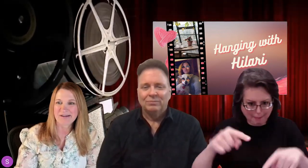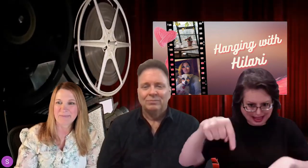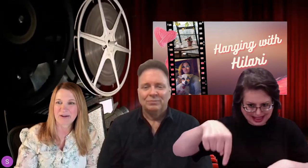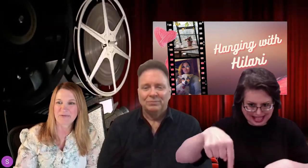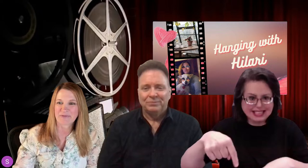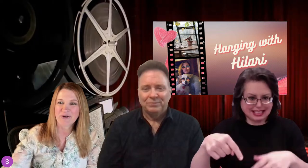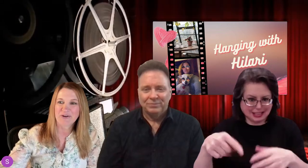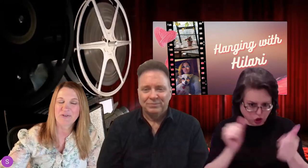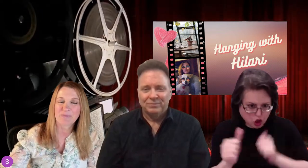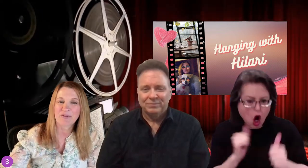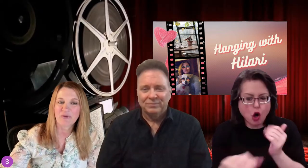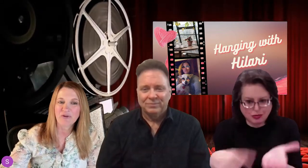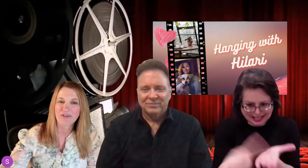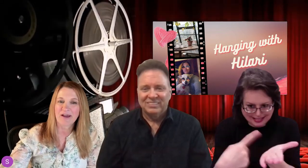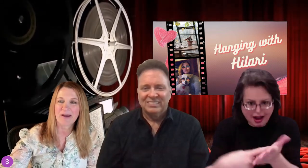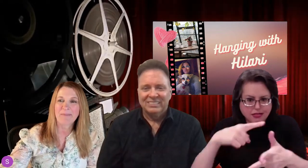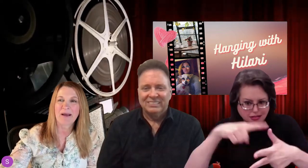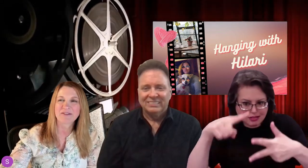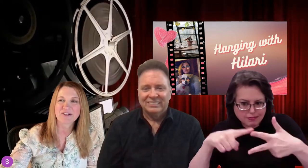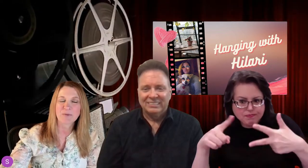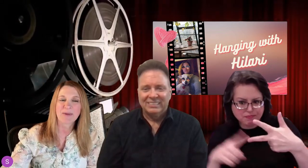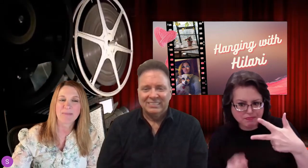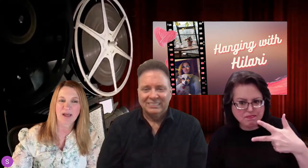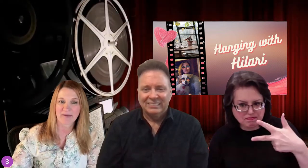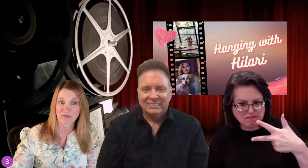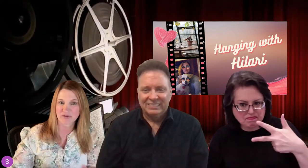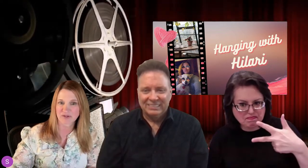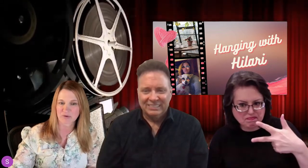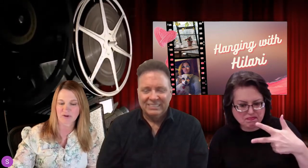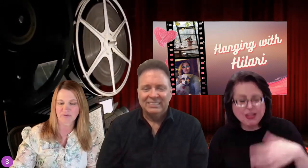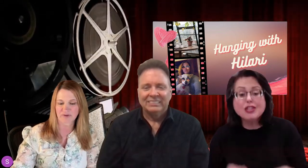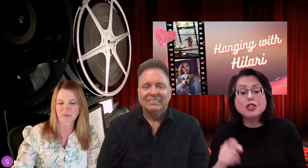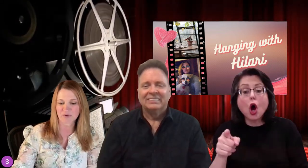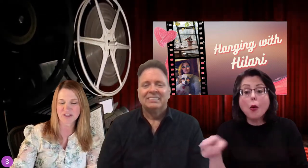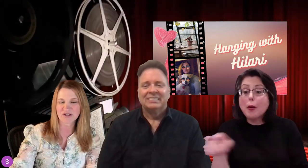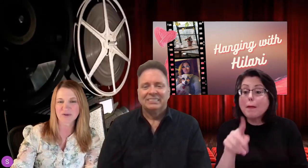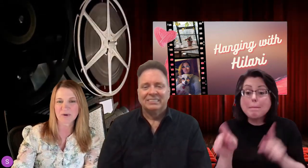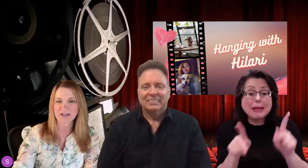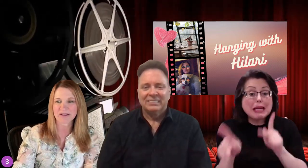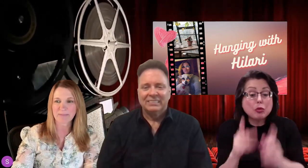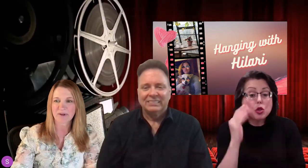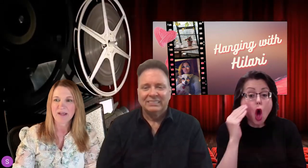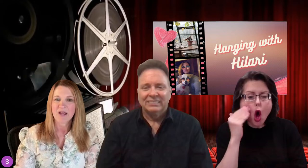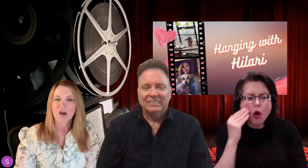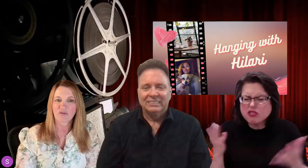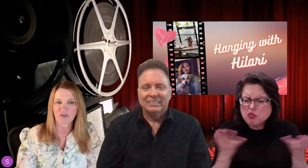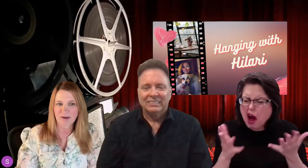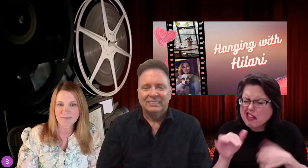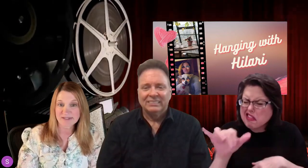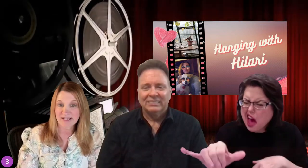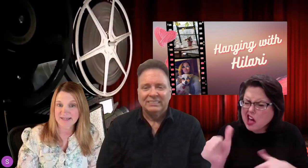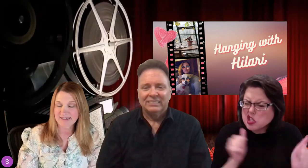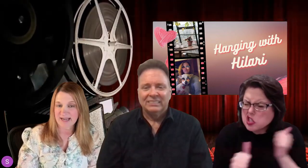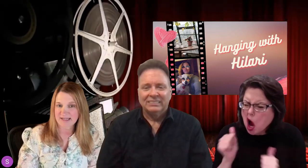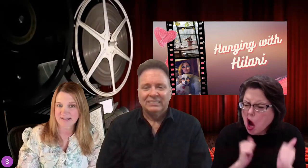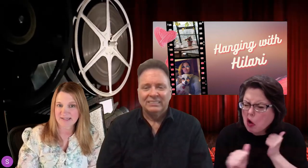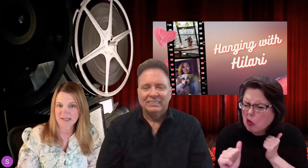But first, before the, just so people have a visual reference, we're going to show a clip from Sign-Tastic.